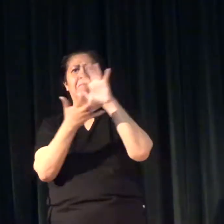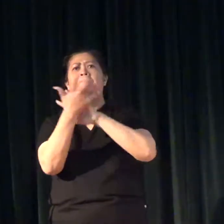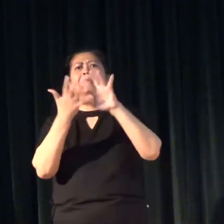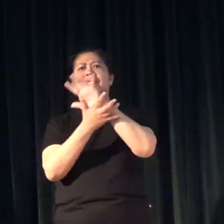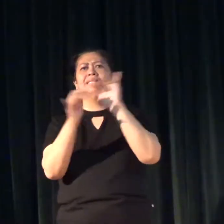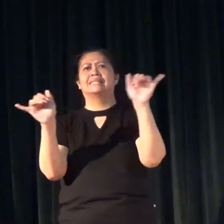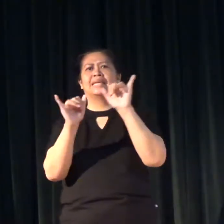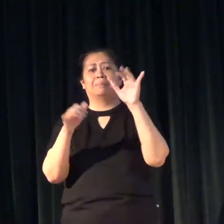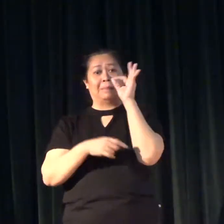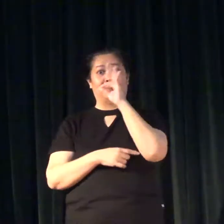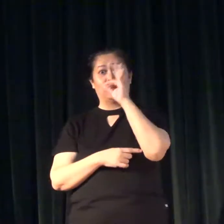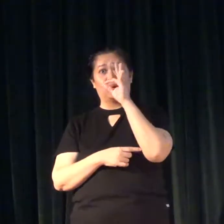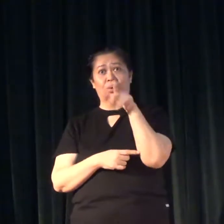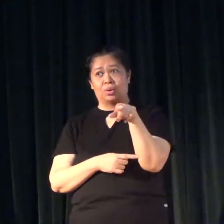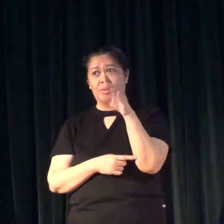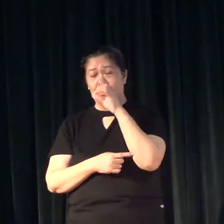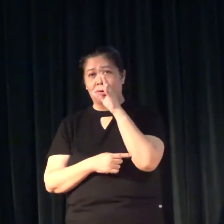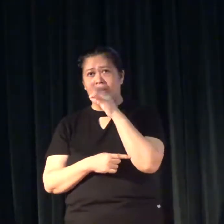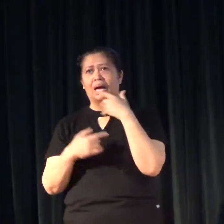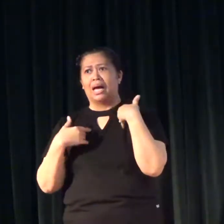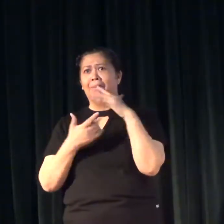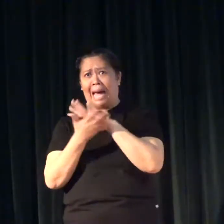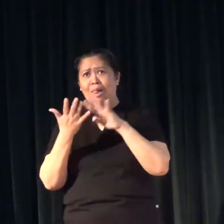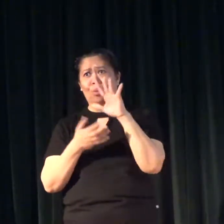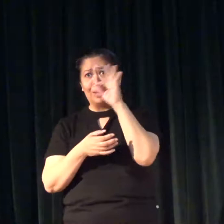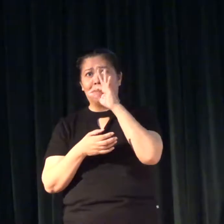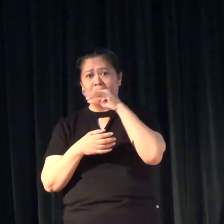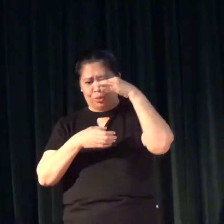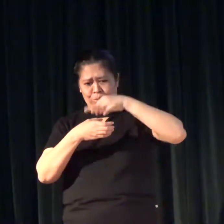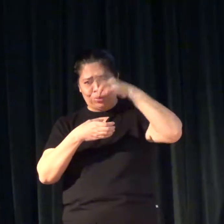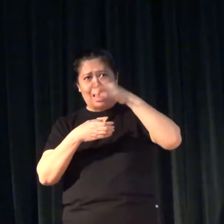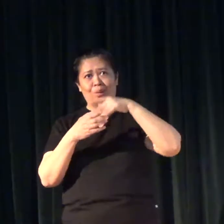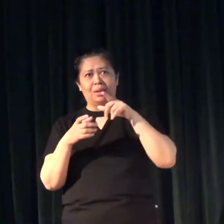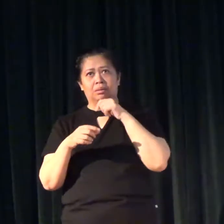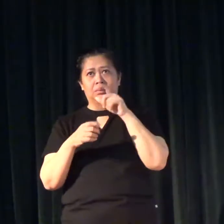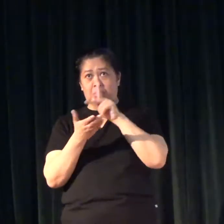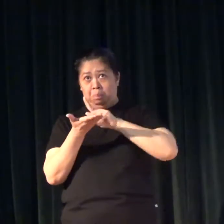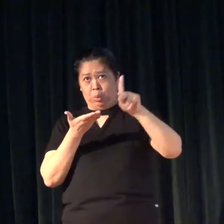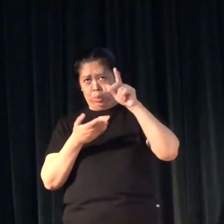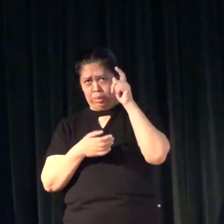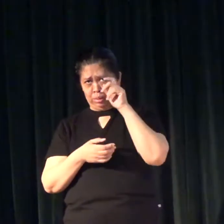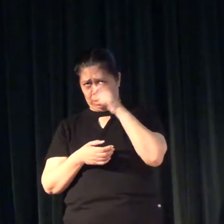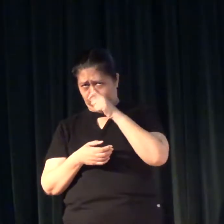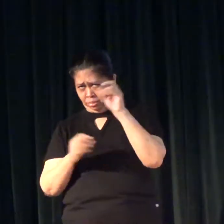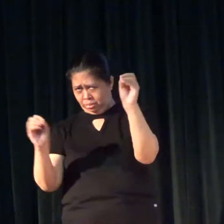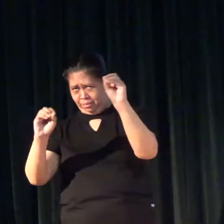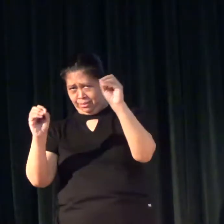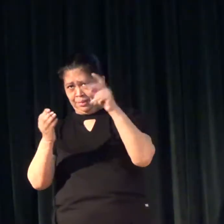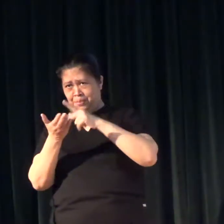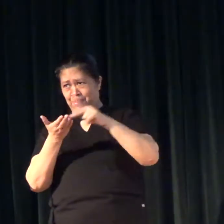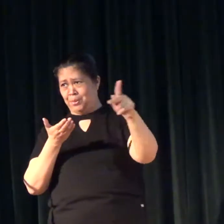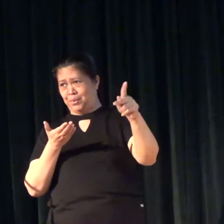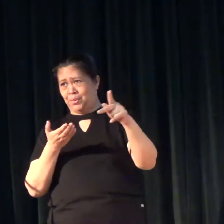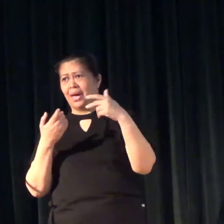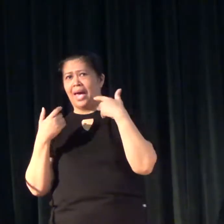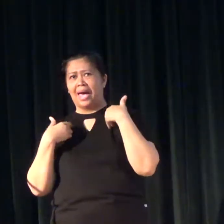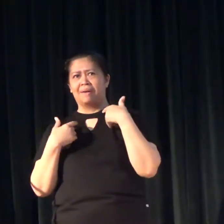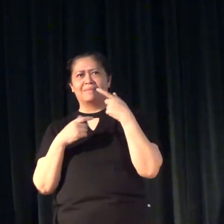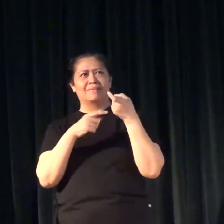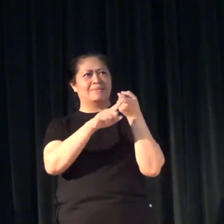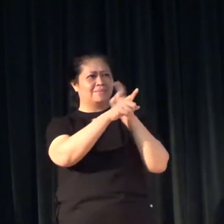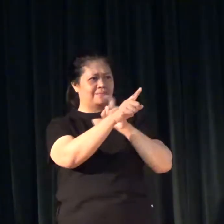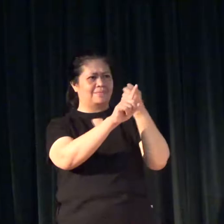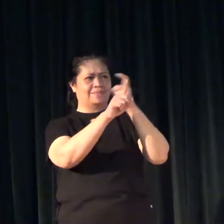same way that in Filipino, ano-ano din hindi ka natin, di ba? Hindi naman na nagpure na Filipino. May mga